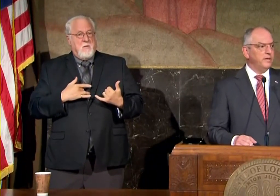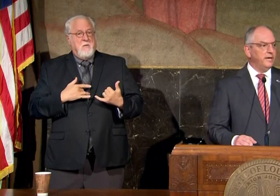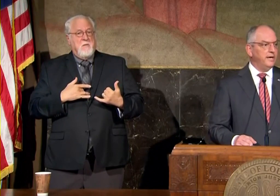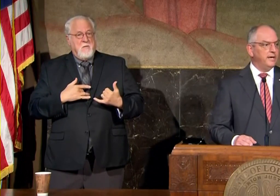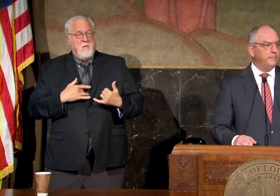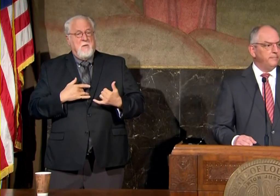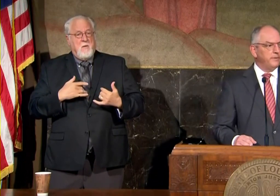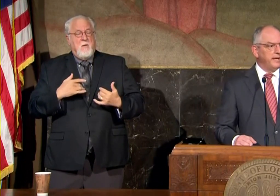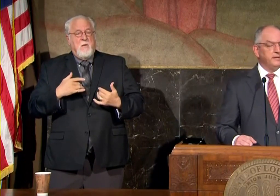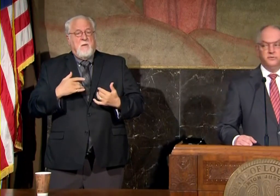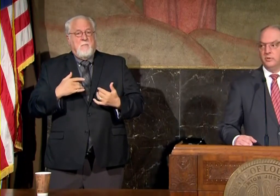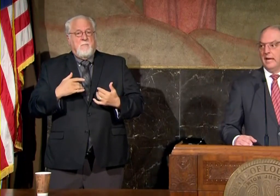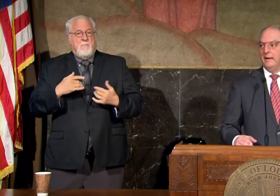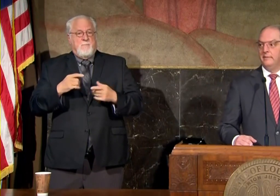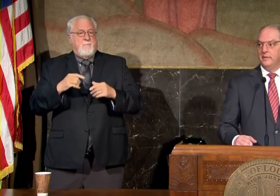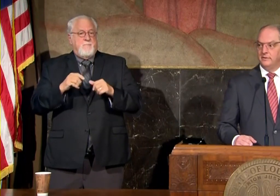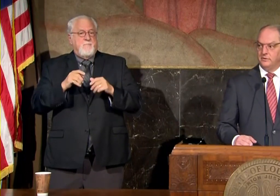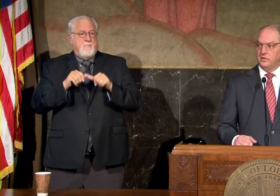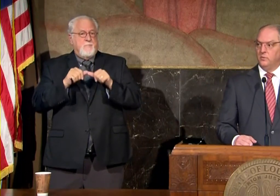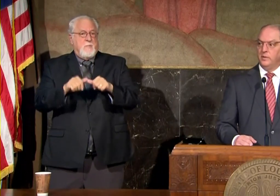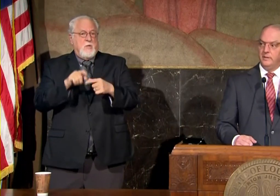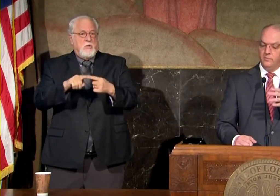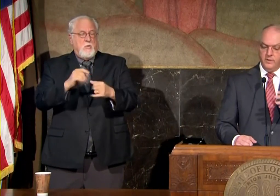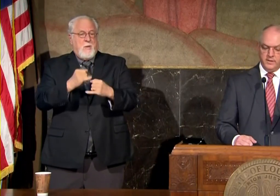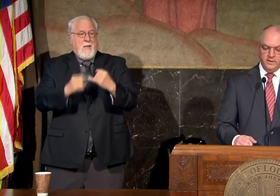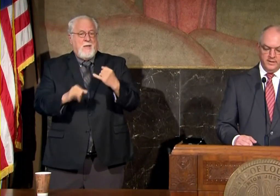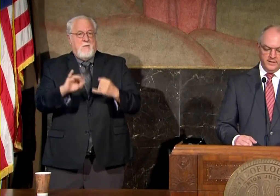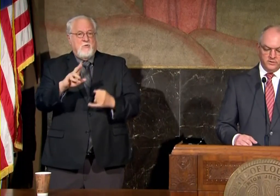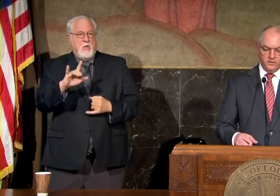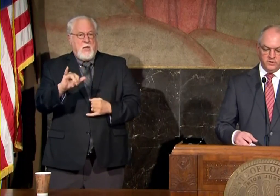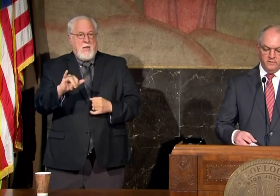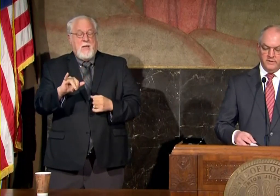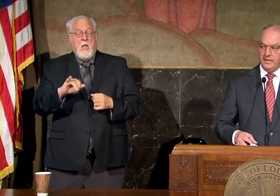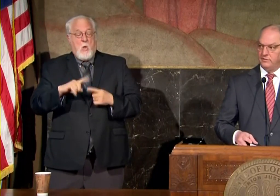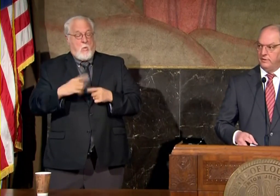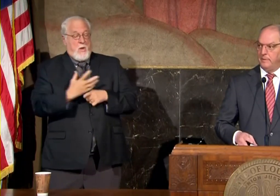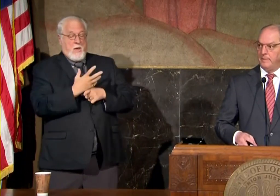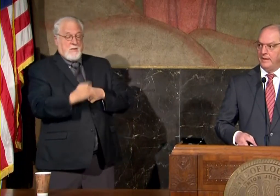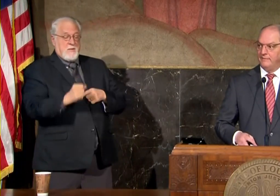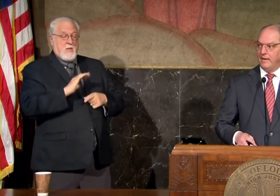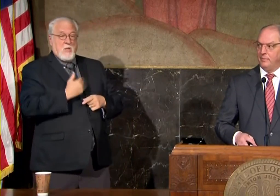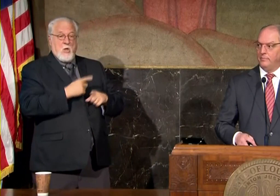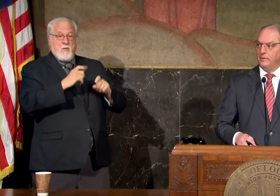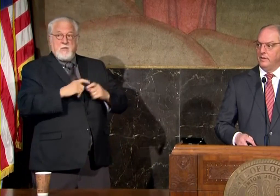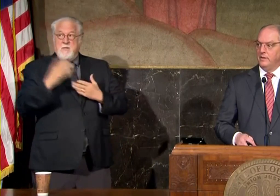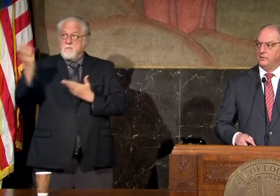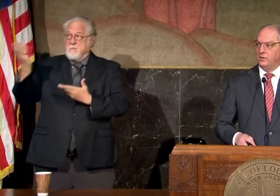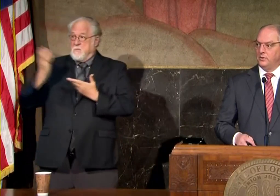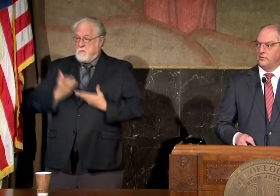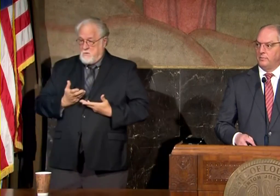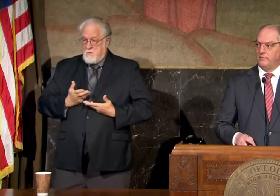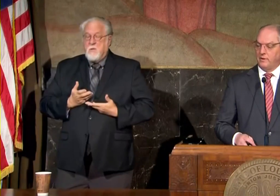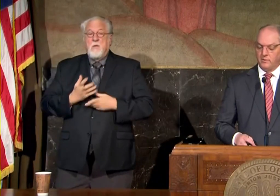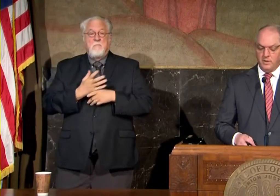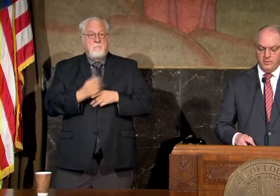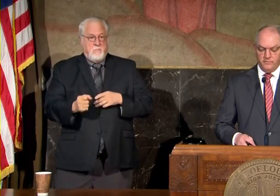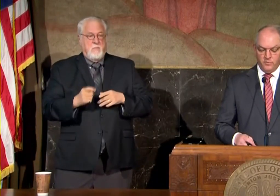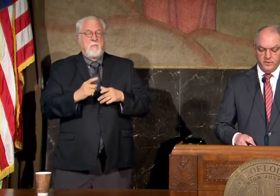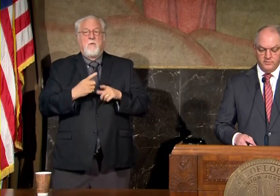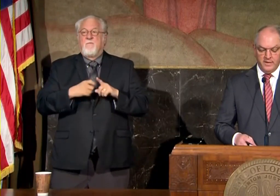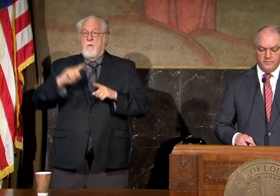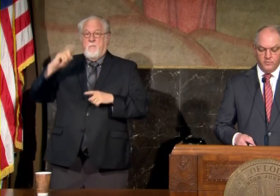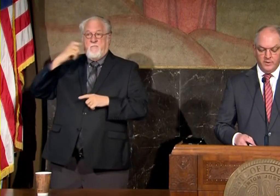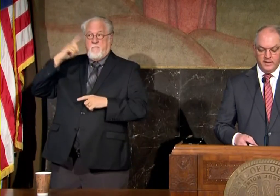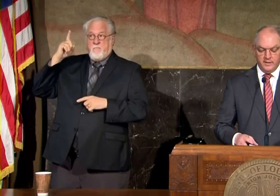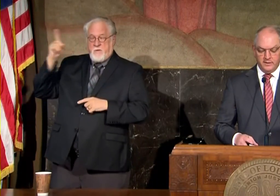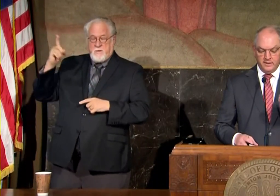the end of July it's until we we exhaust all the tests that have been made available to us from the federal government for